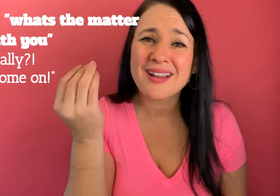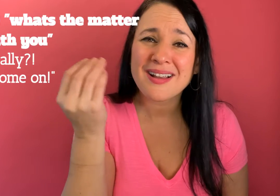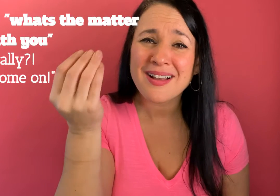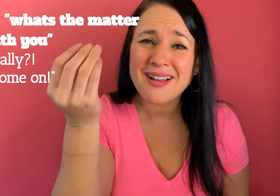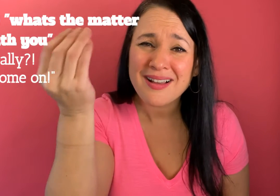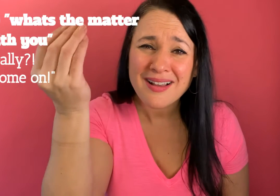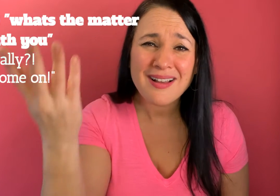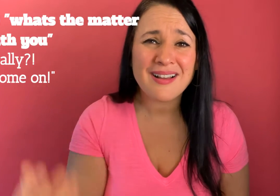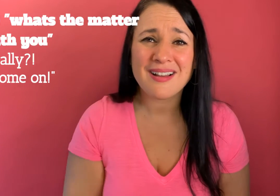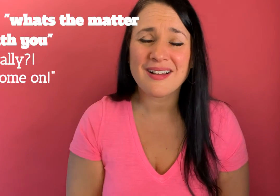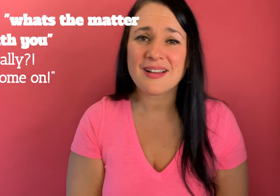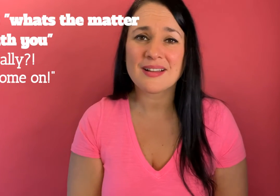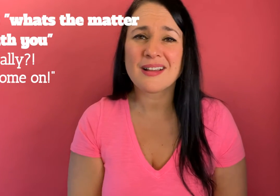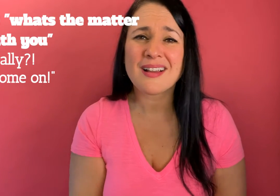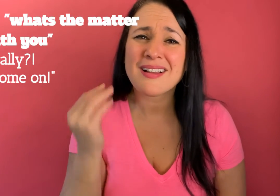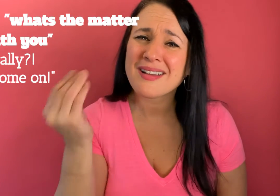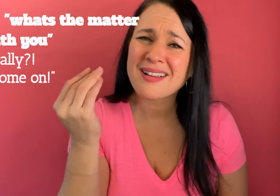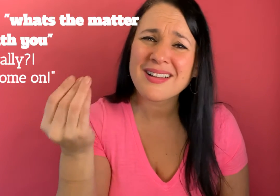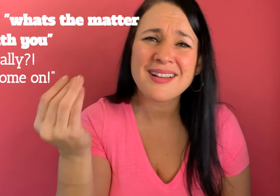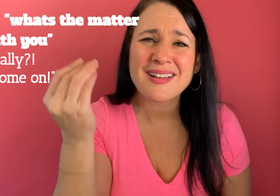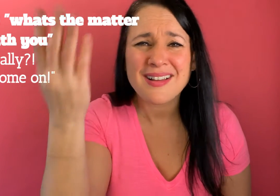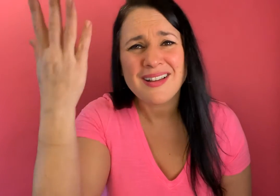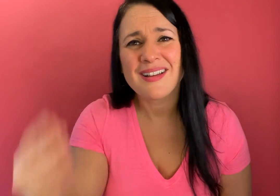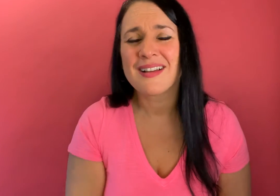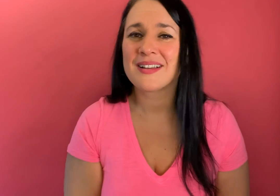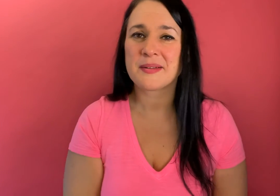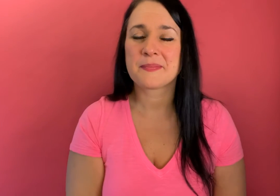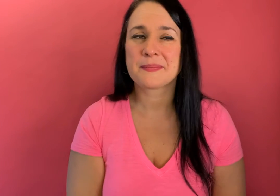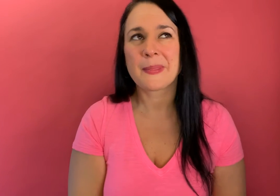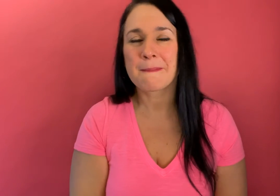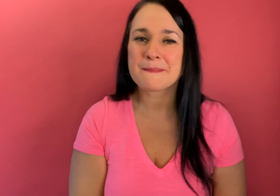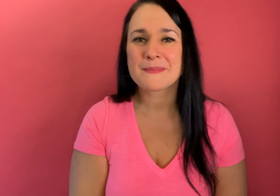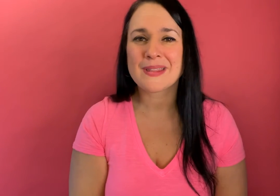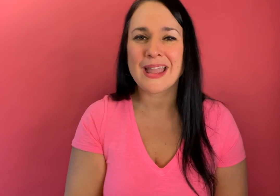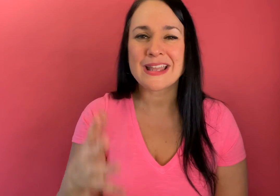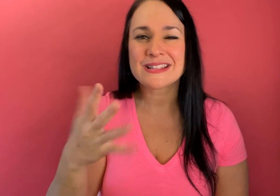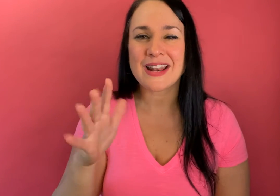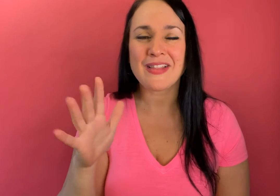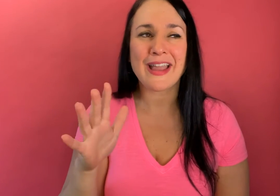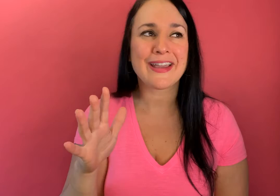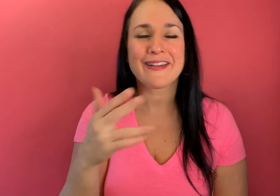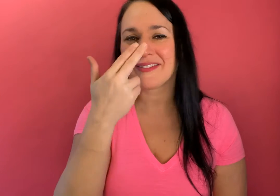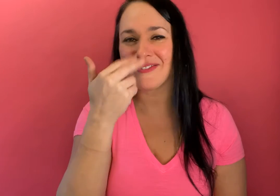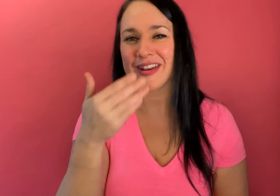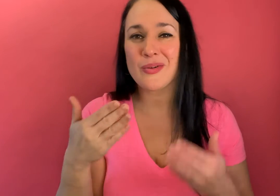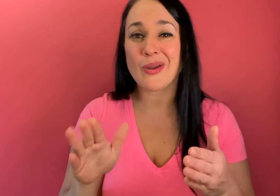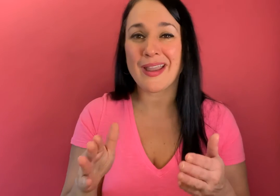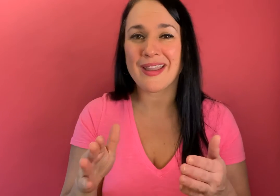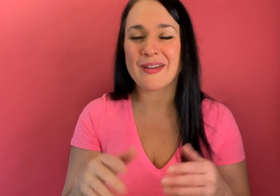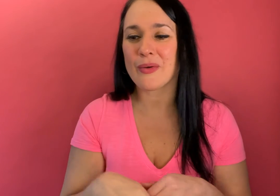pea brain what is wrong with you like seriously come on um i guess it's